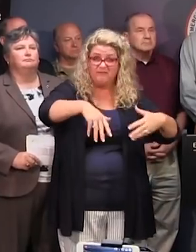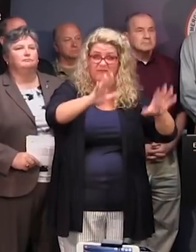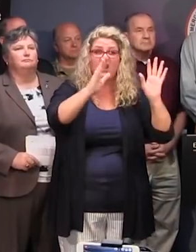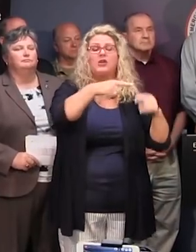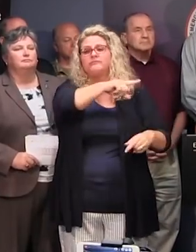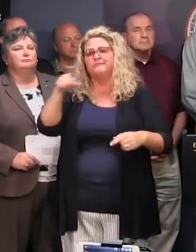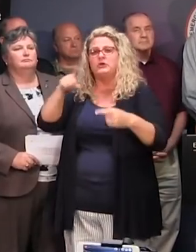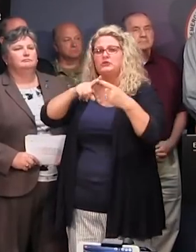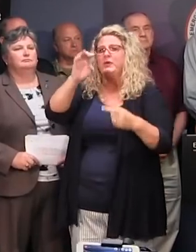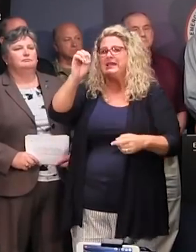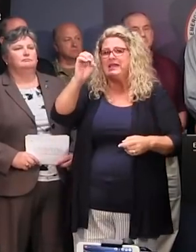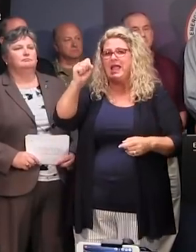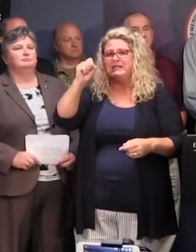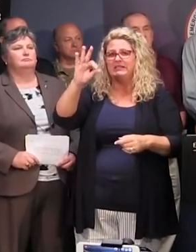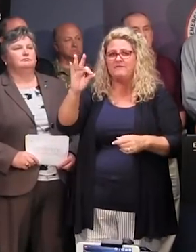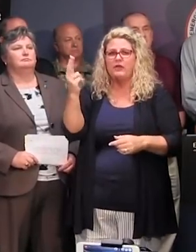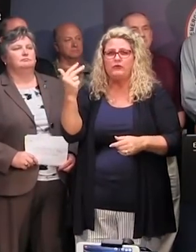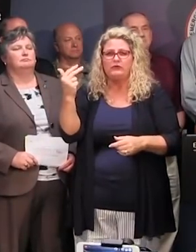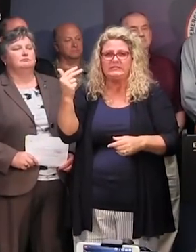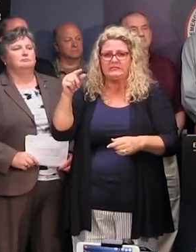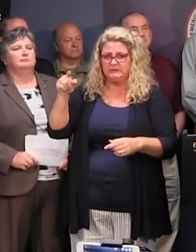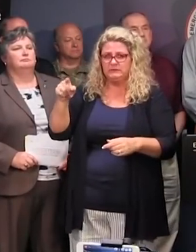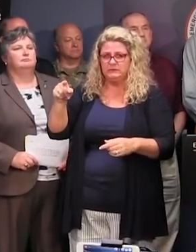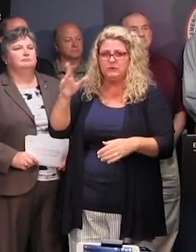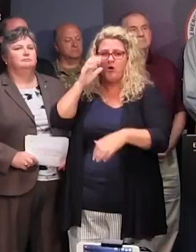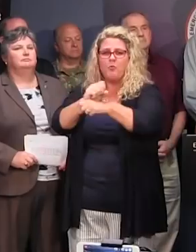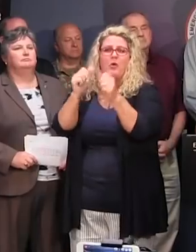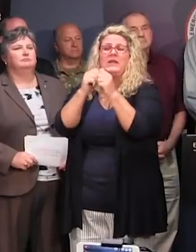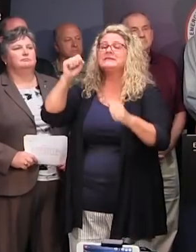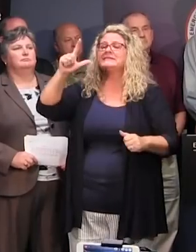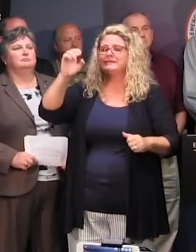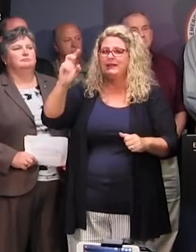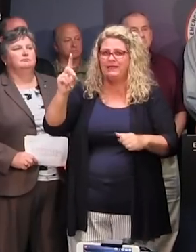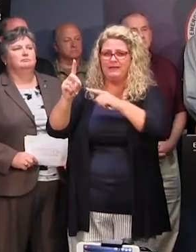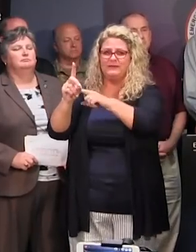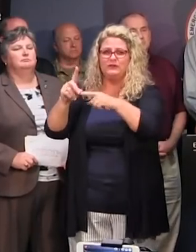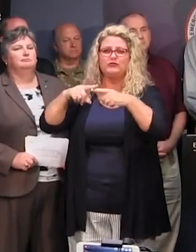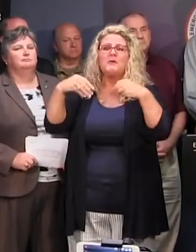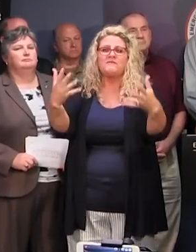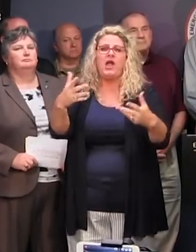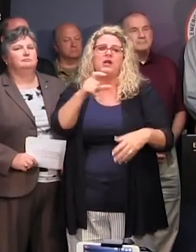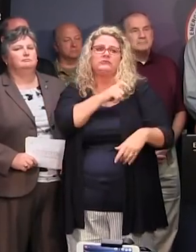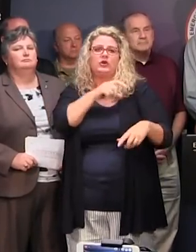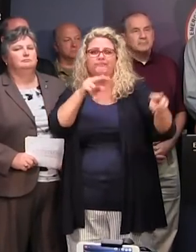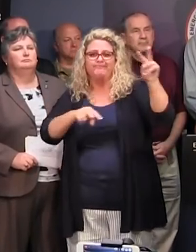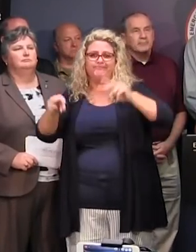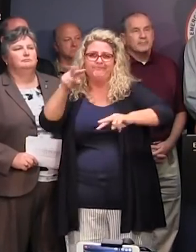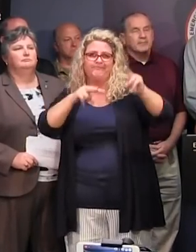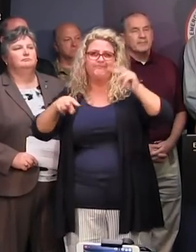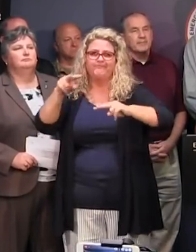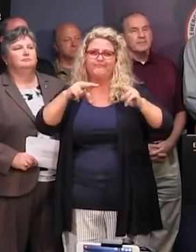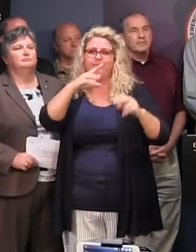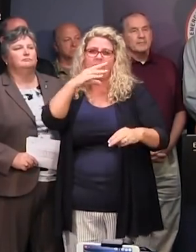our ESF 13 function, which then we will be working with SLED with providing security for the communities that need it, as well